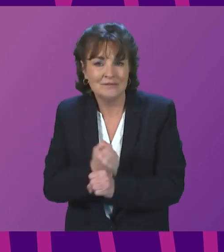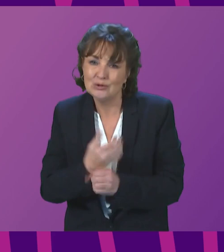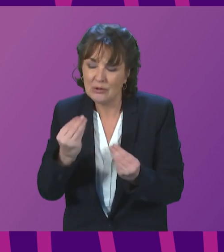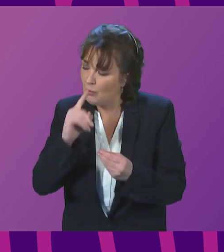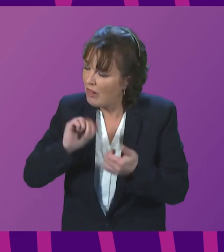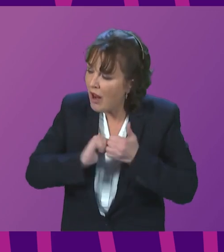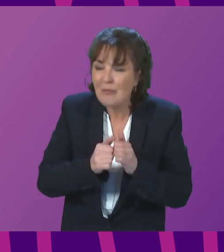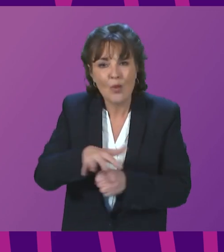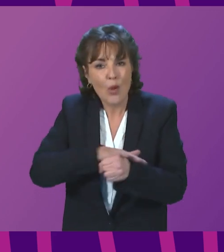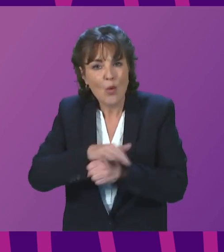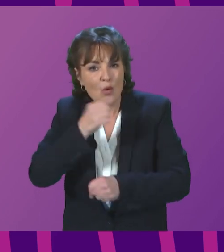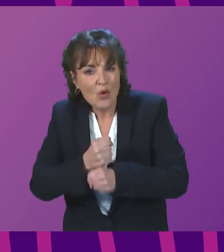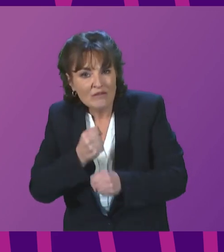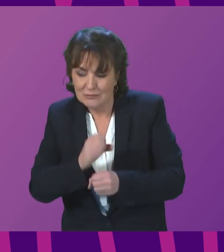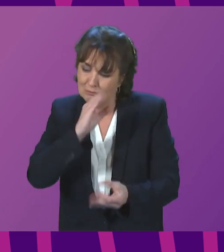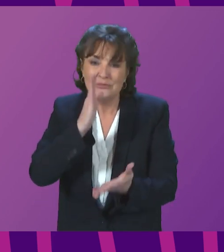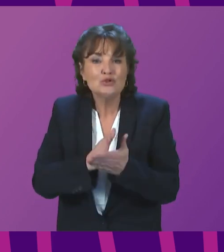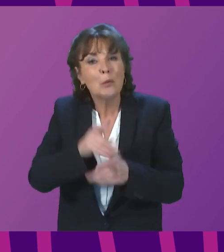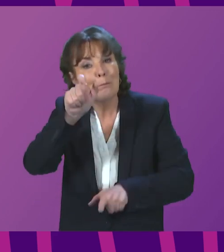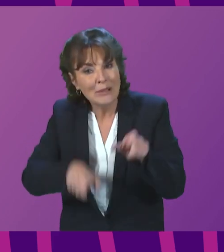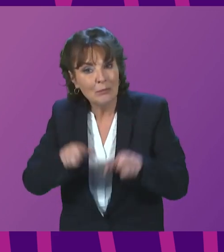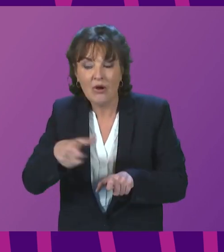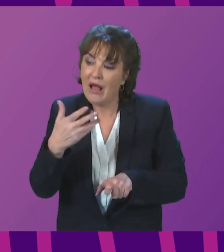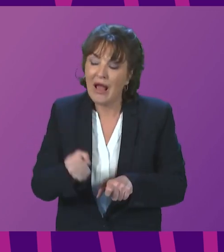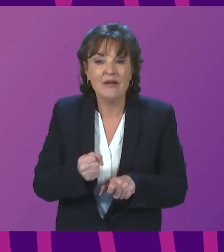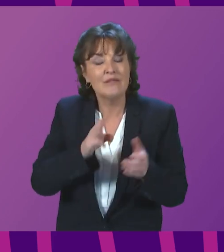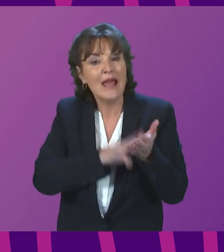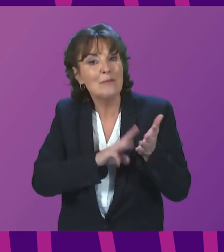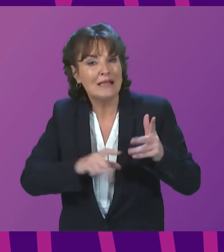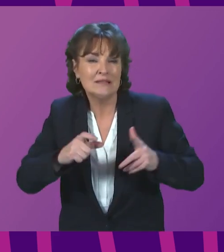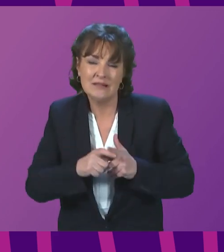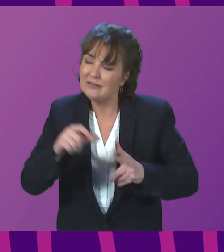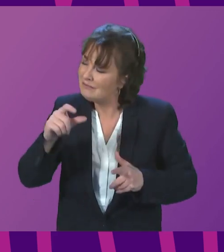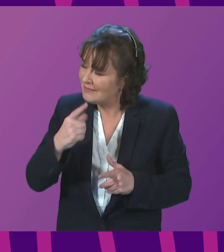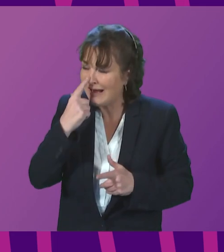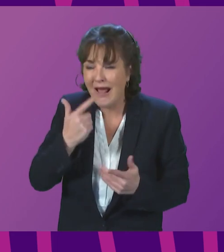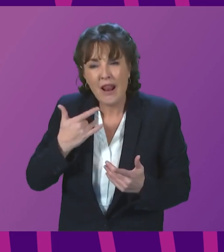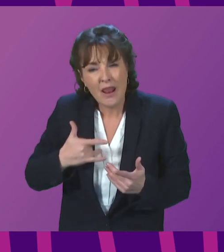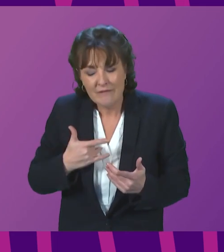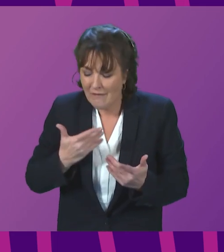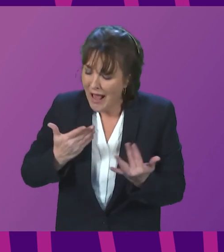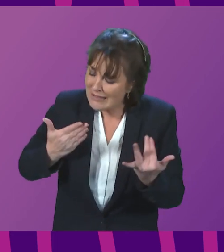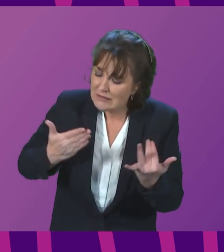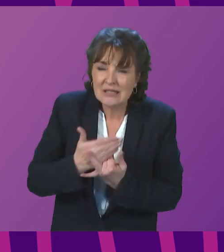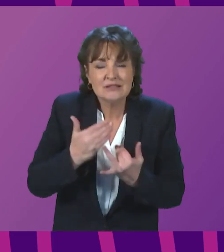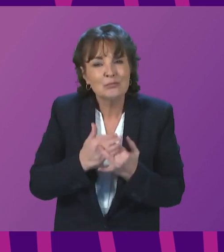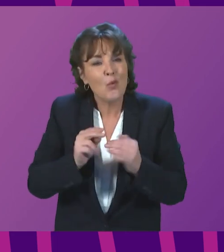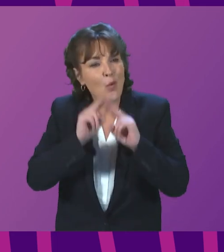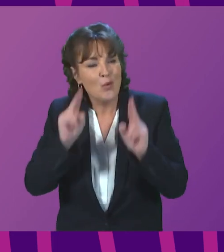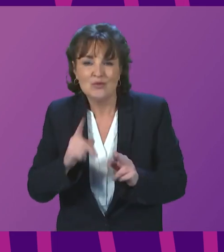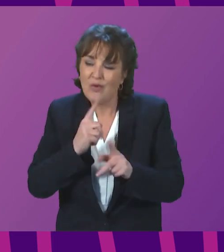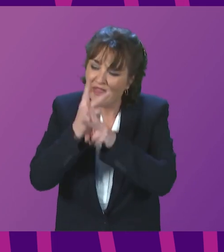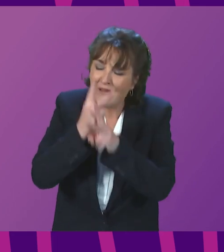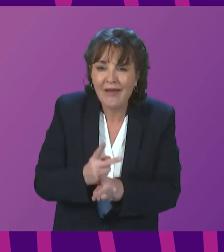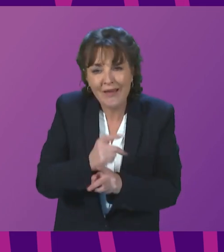and local government, to ensure that people with MND can live in accessible homes with the care and dignity that everyone is entitled